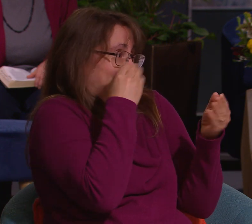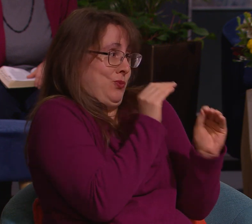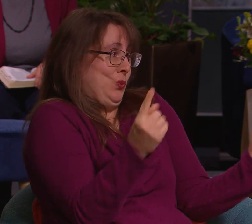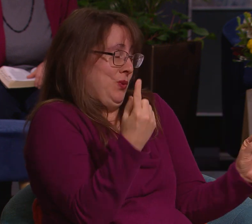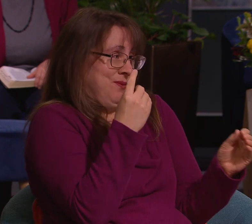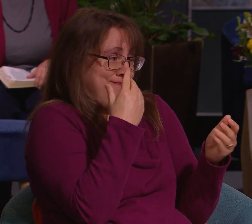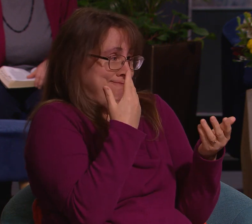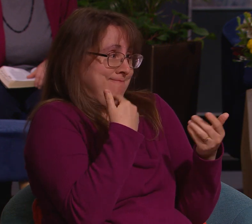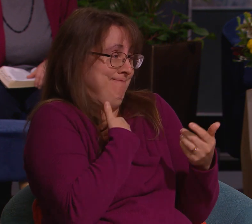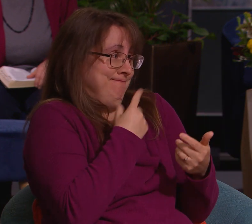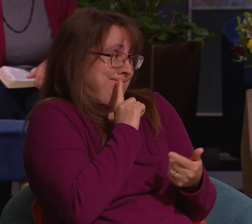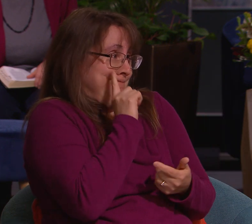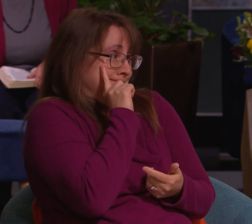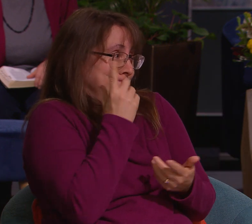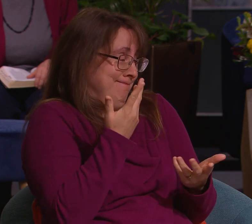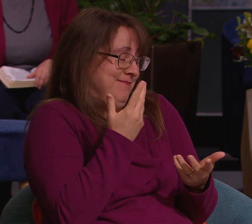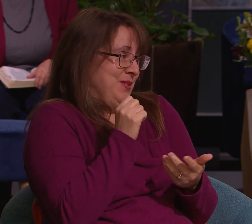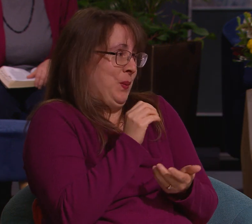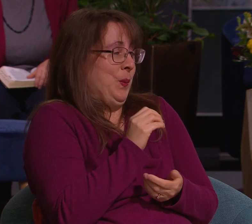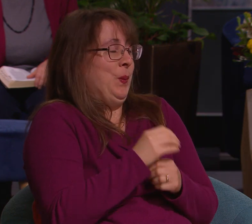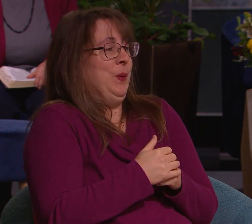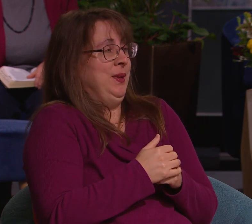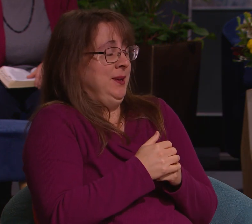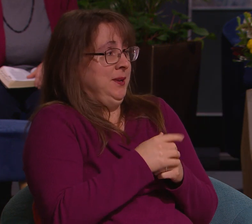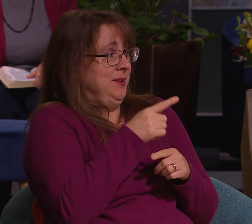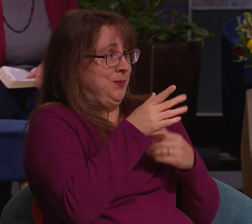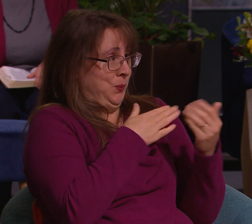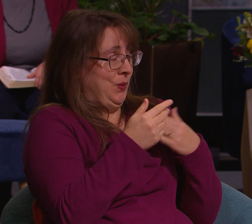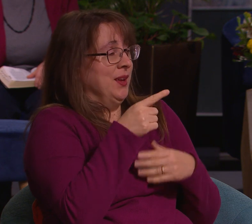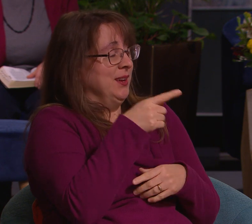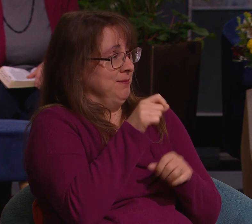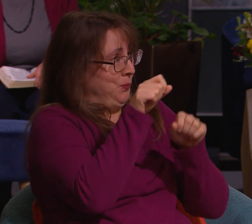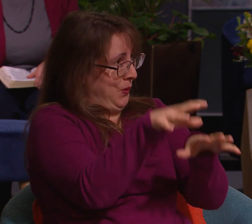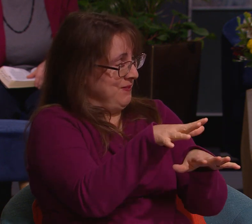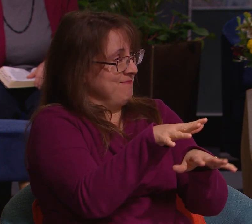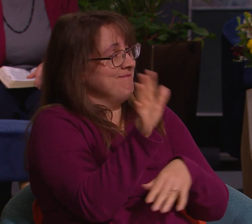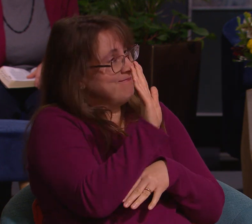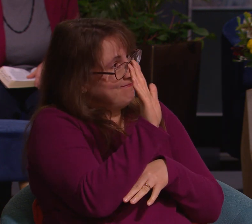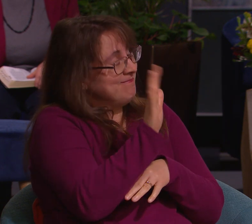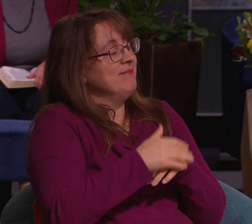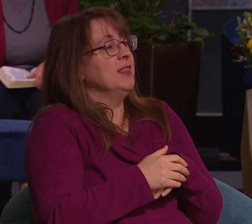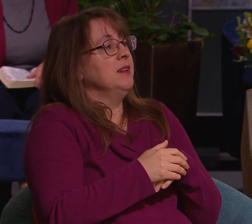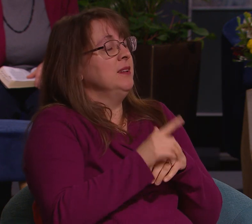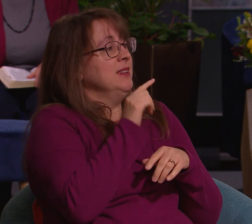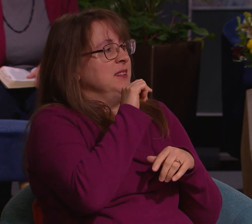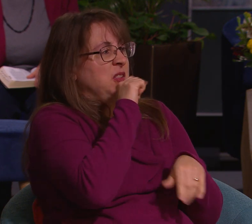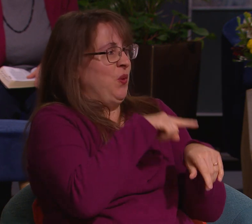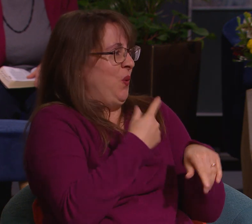on my street. I didn't have any friends in that area. I'm deaf so I didn't know anybody there. And as I dropped him off and said goodbye,